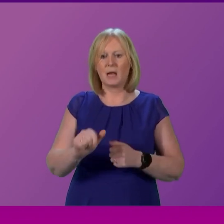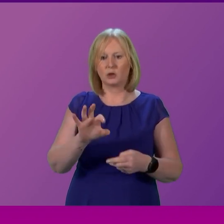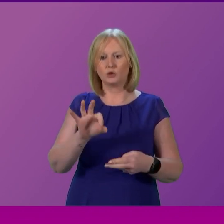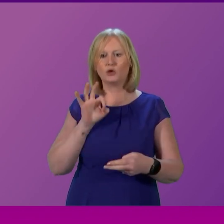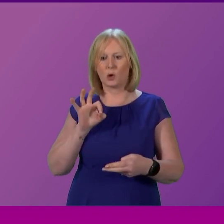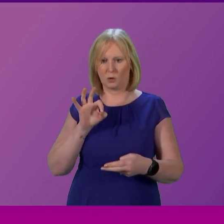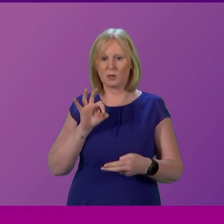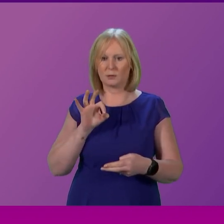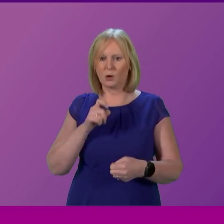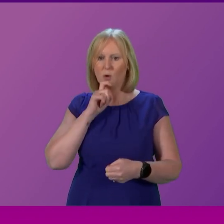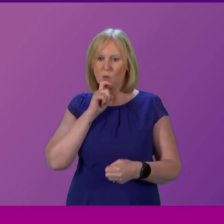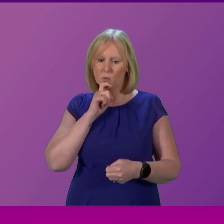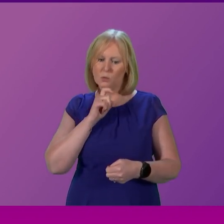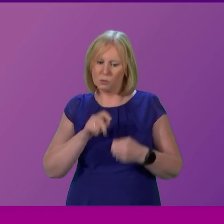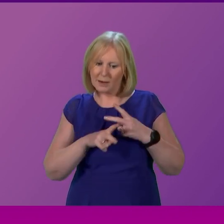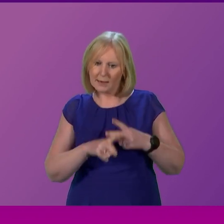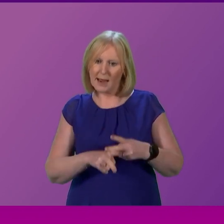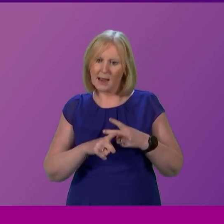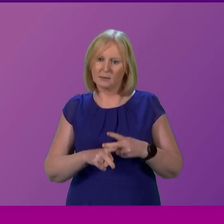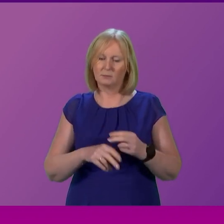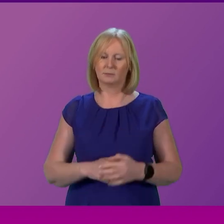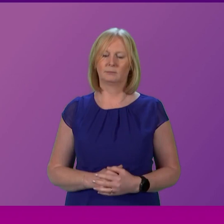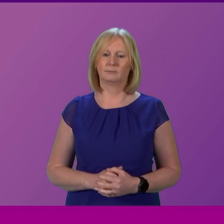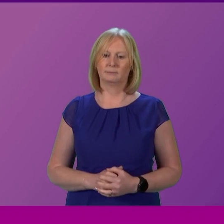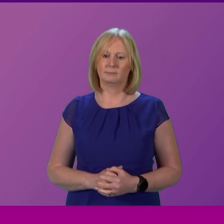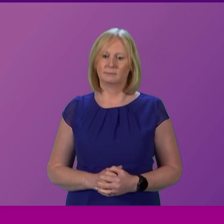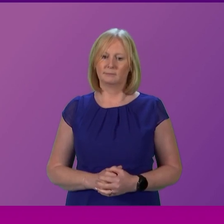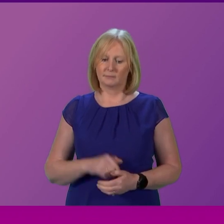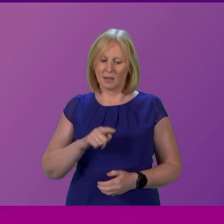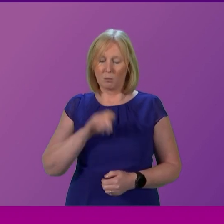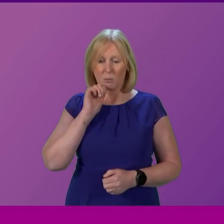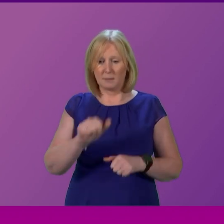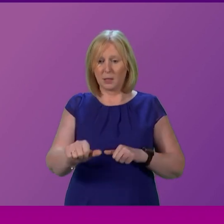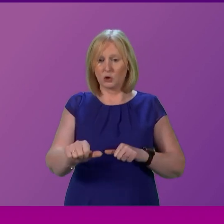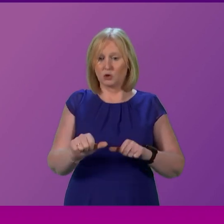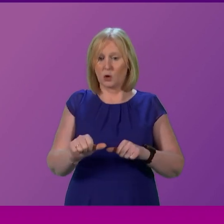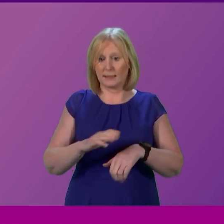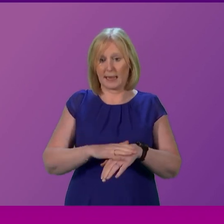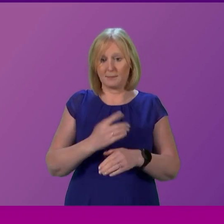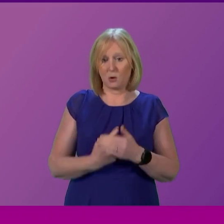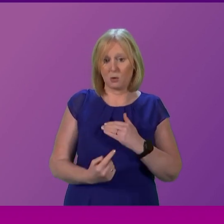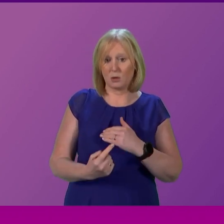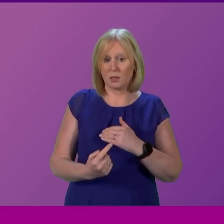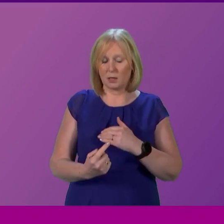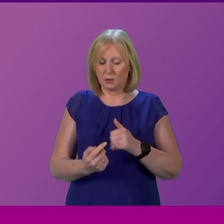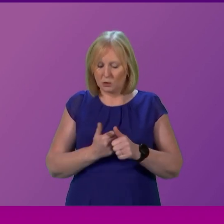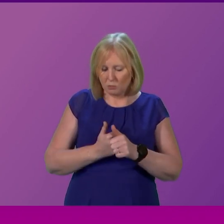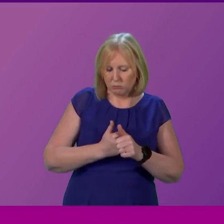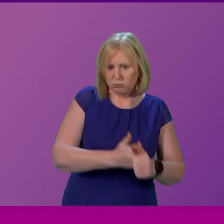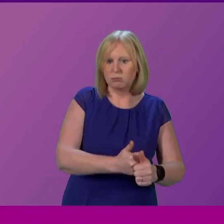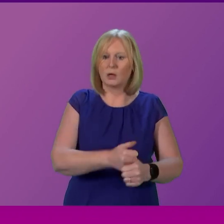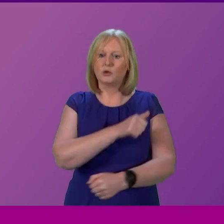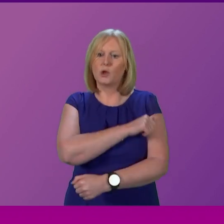for those in our care. This measure will only be in place for a limited period of time to directly support our hospitals